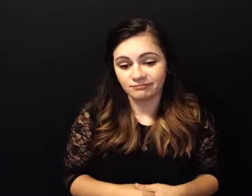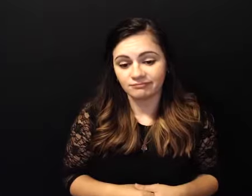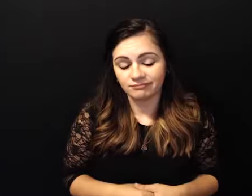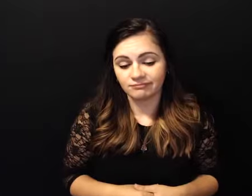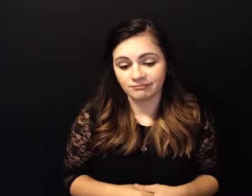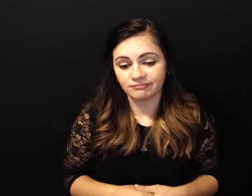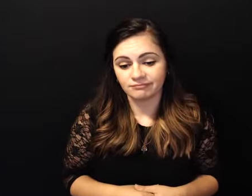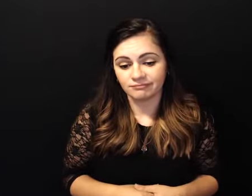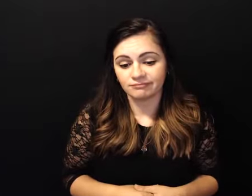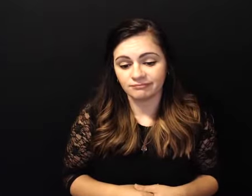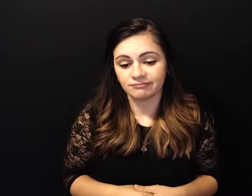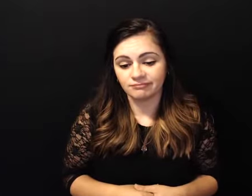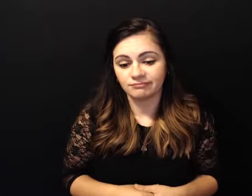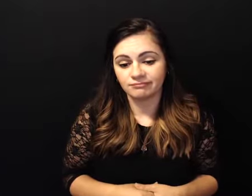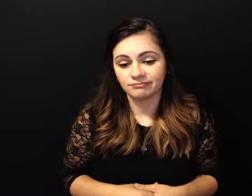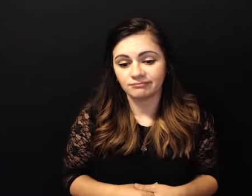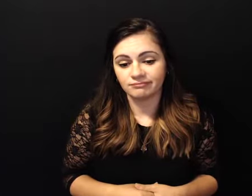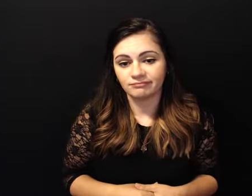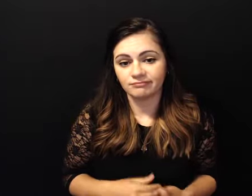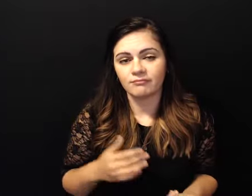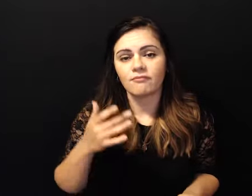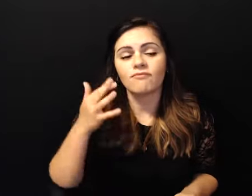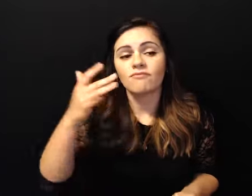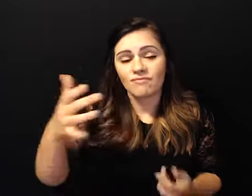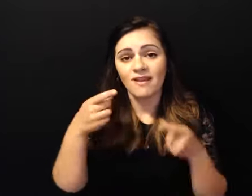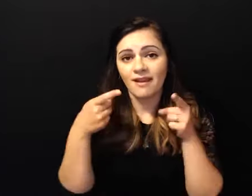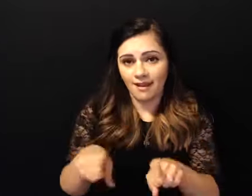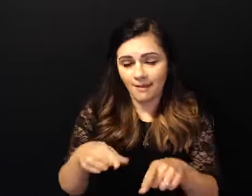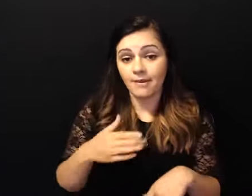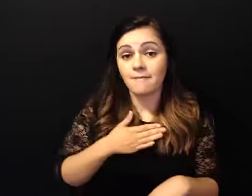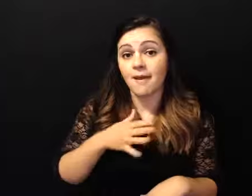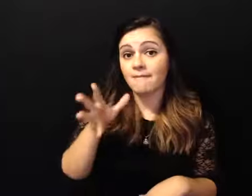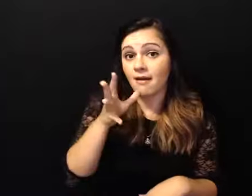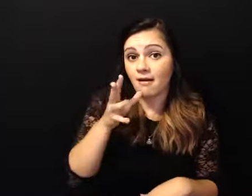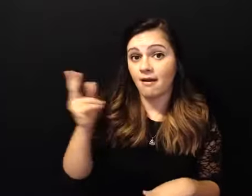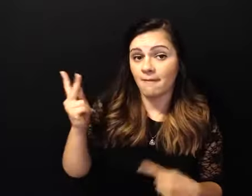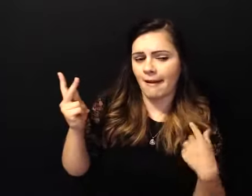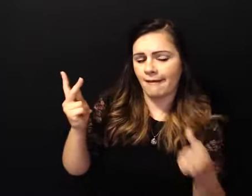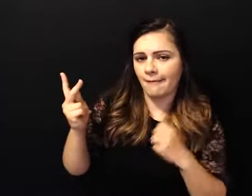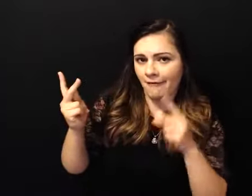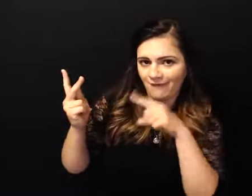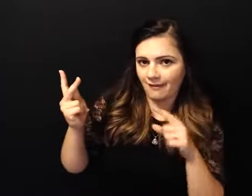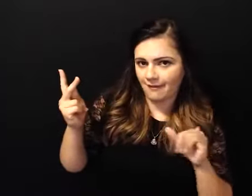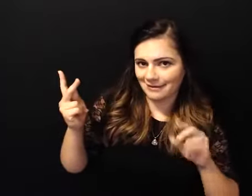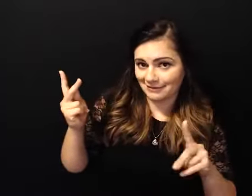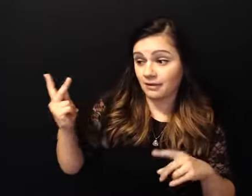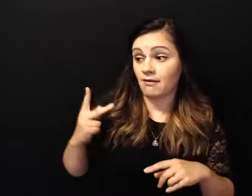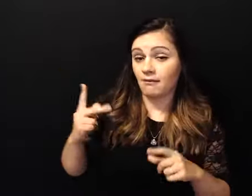i'd went out drinking with my mom on this fake id uh down at how the moon saloon uh which is in covington or